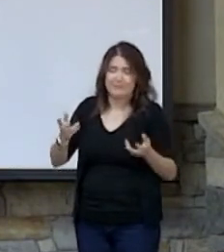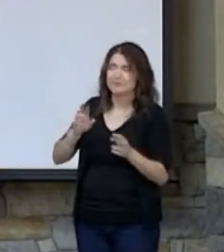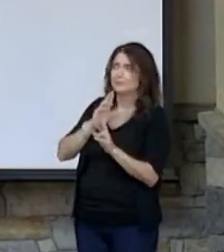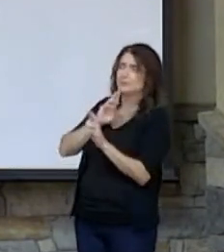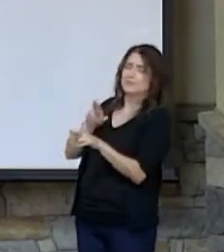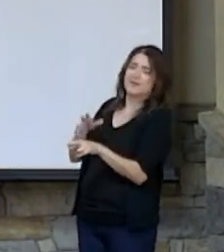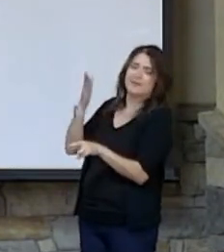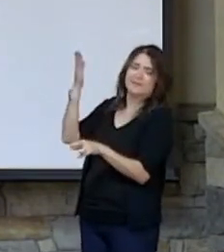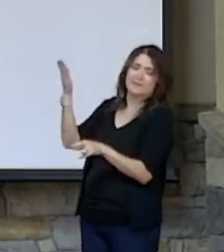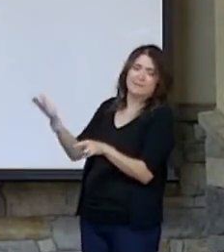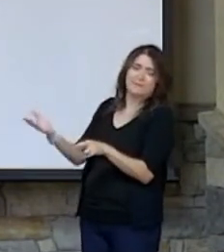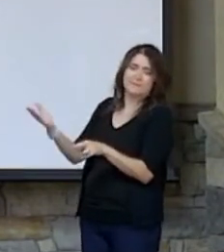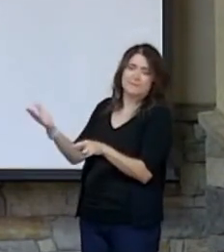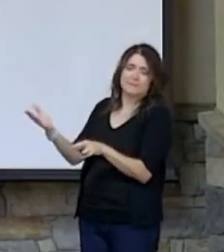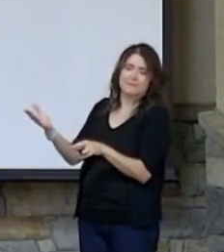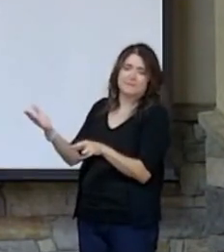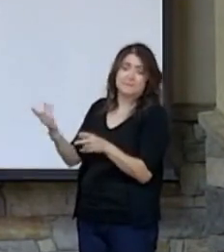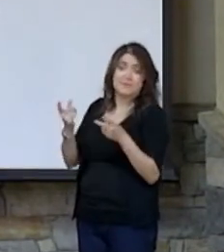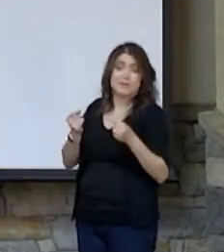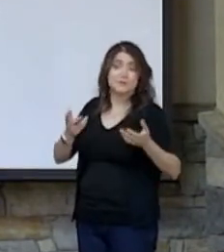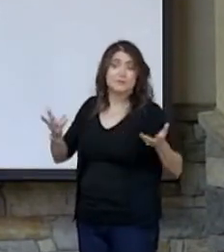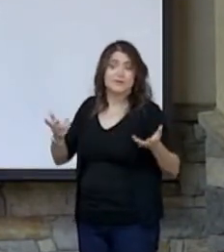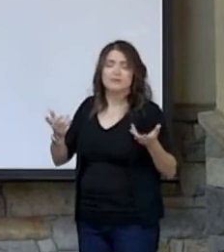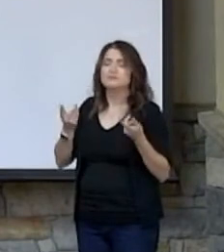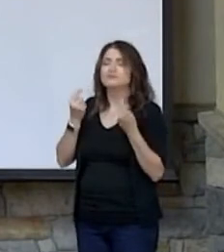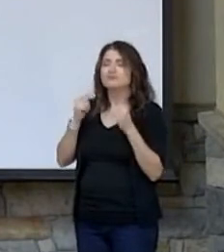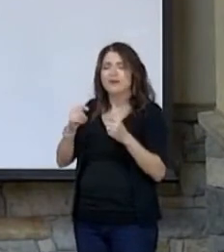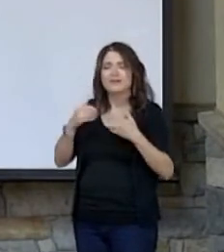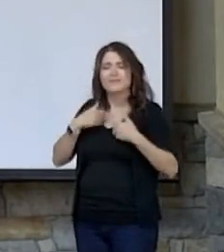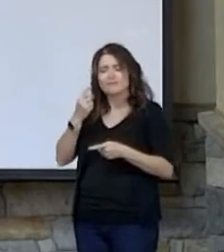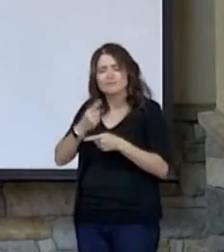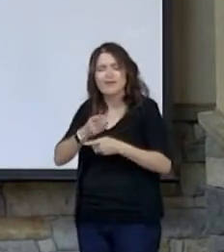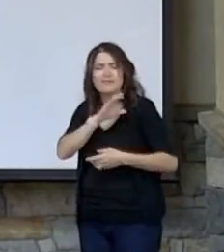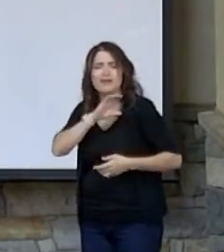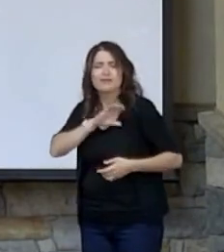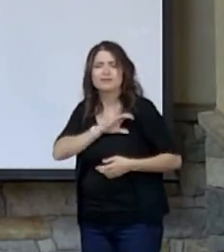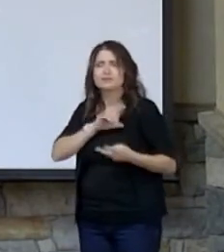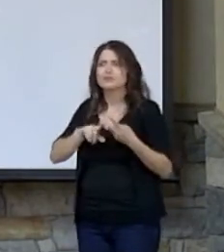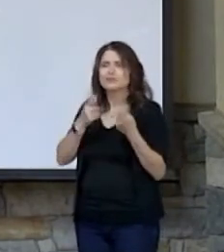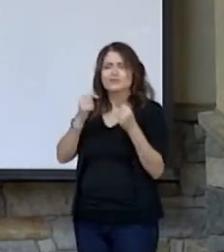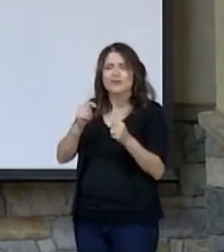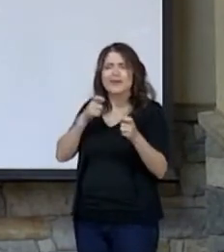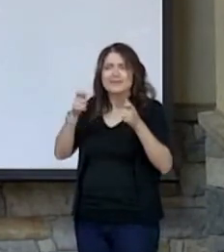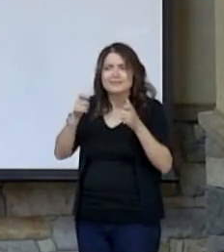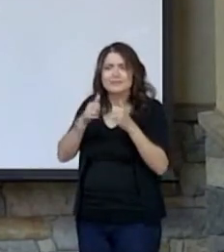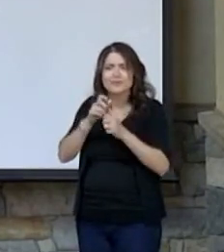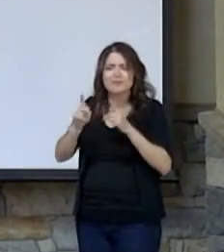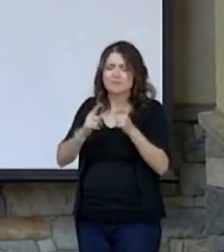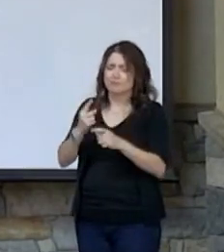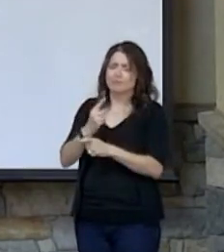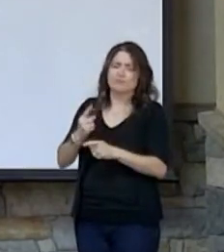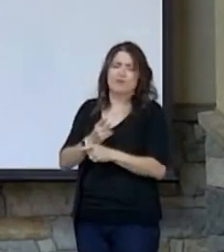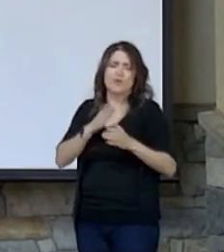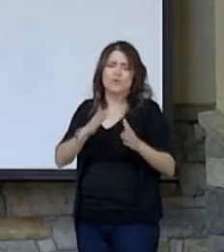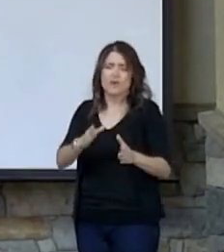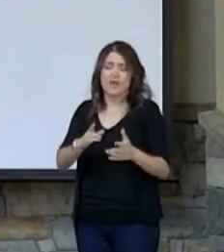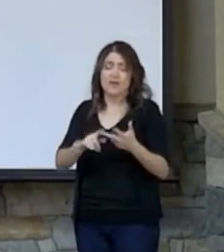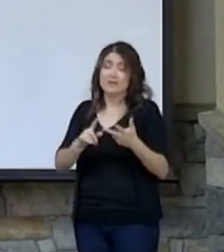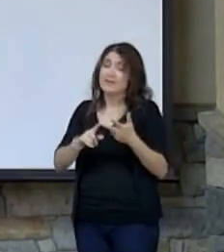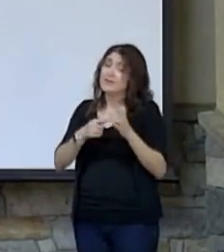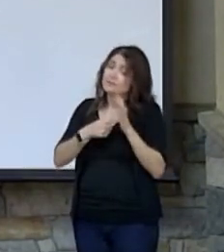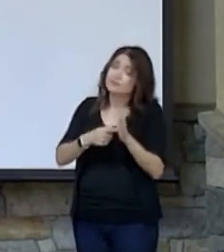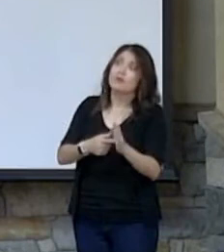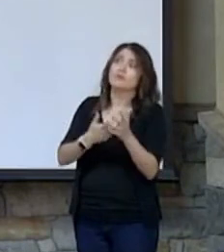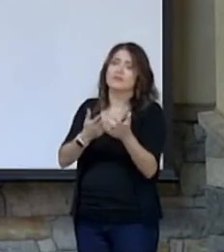him by trying to have the right character and by trying to deal with people in the right way and by simply showing the love of